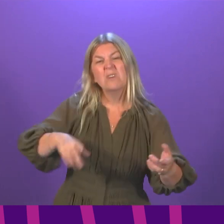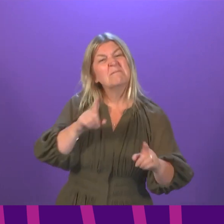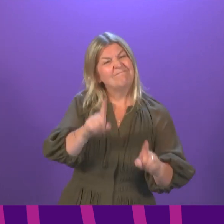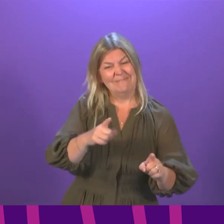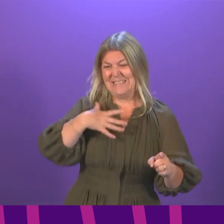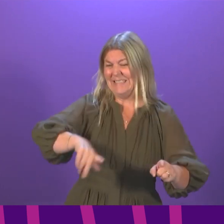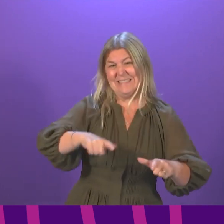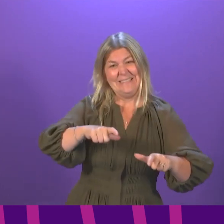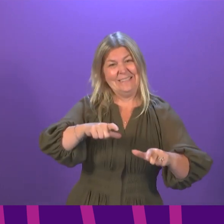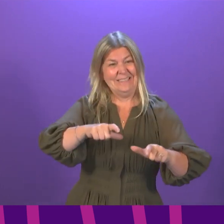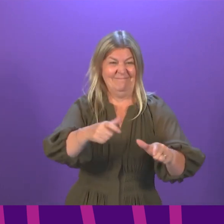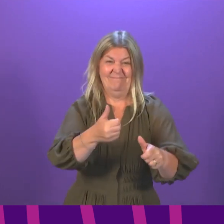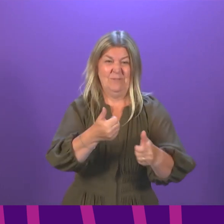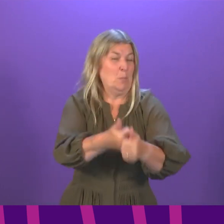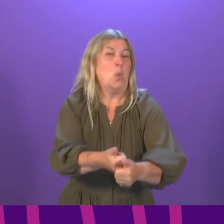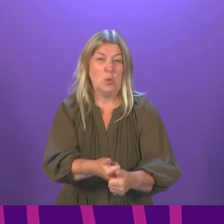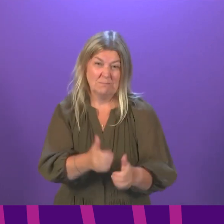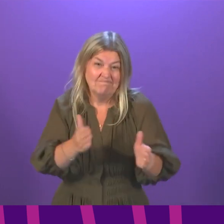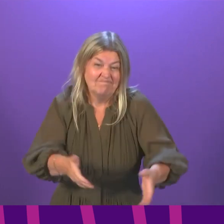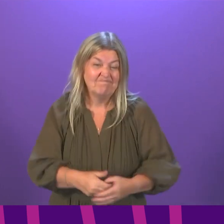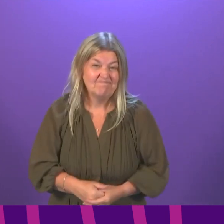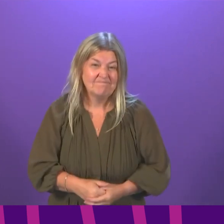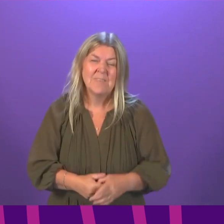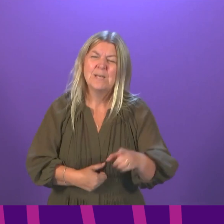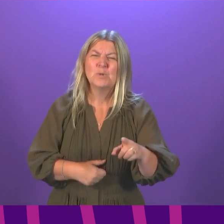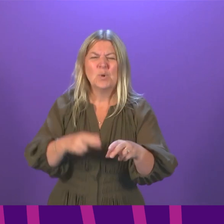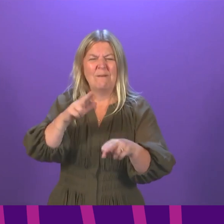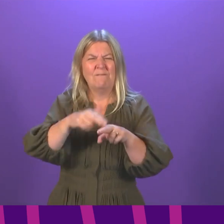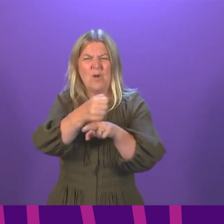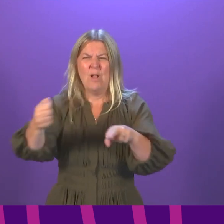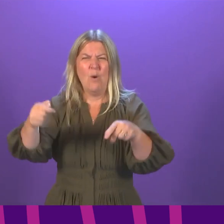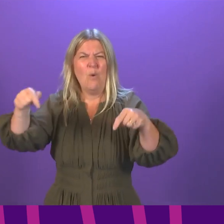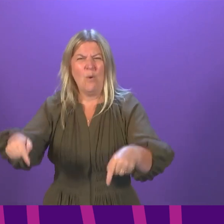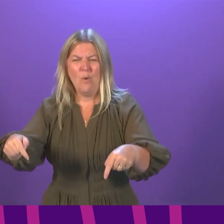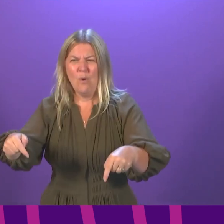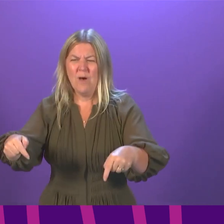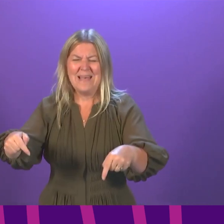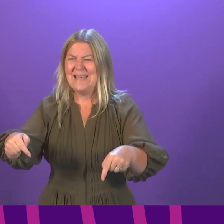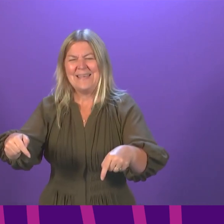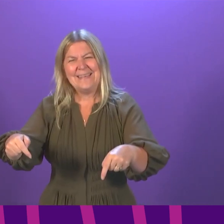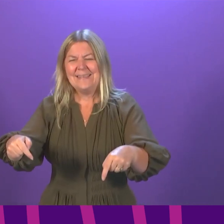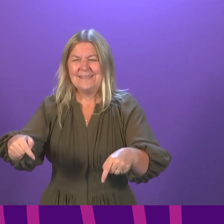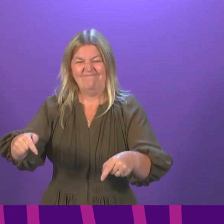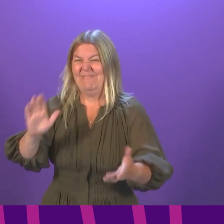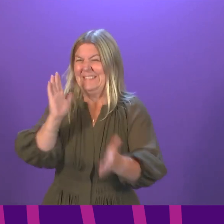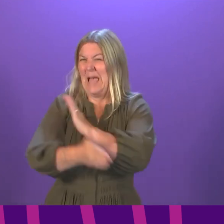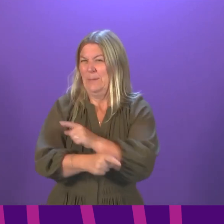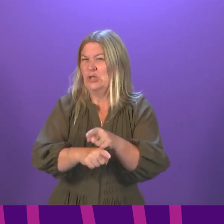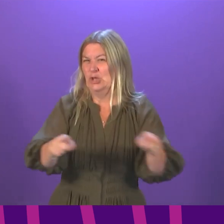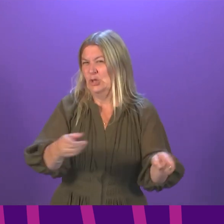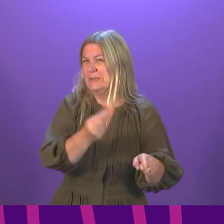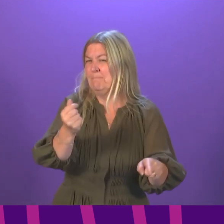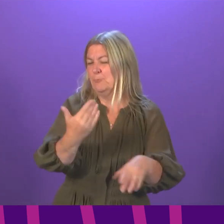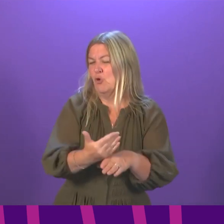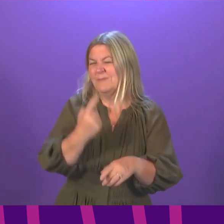is required. The premature ending of furlough will be very damaging to many people's jobs across